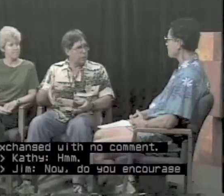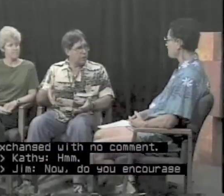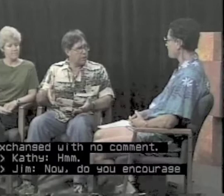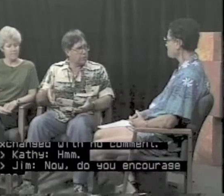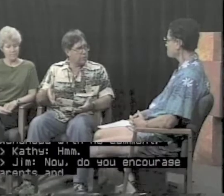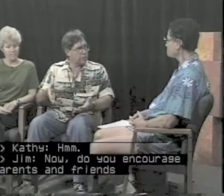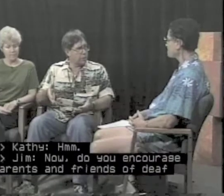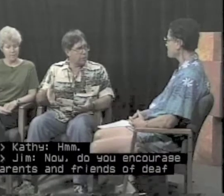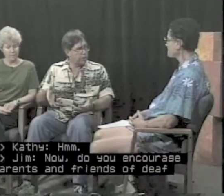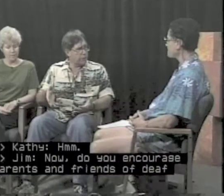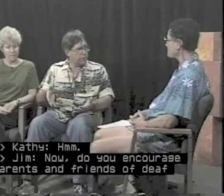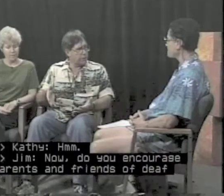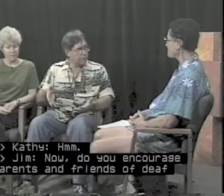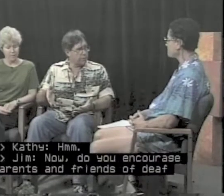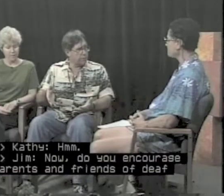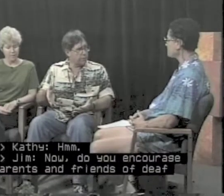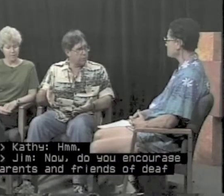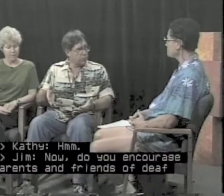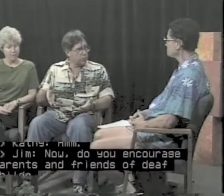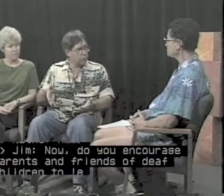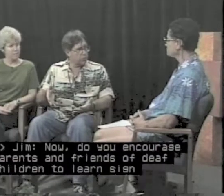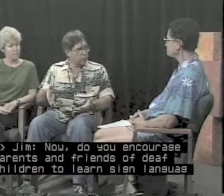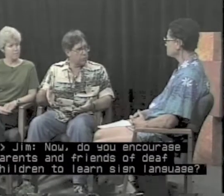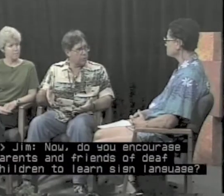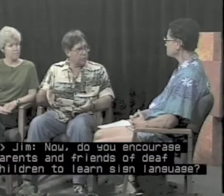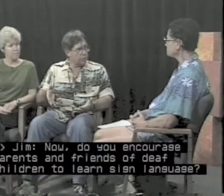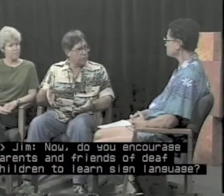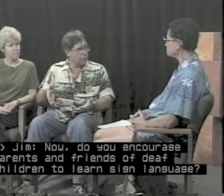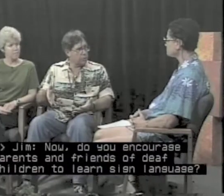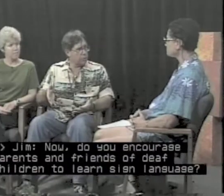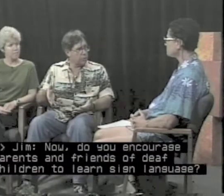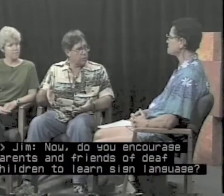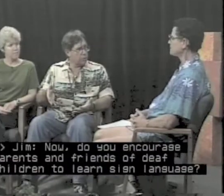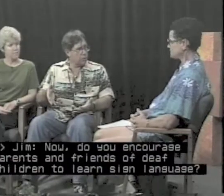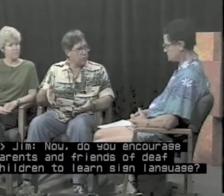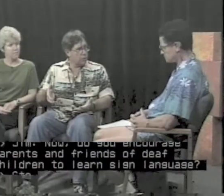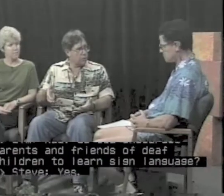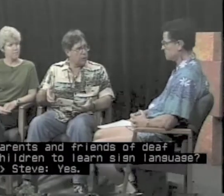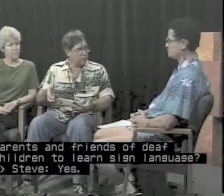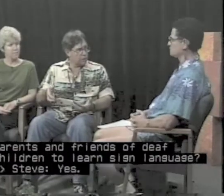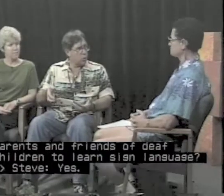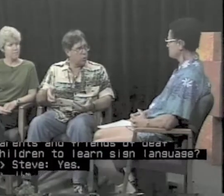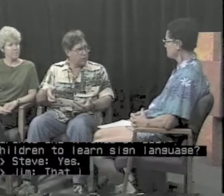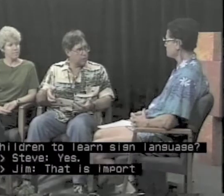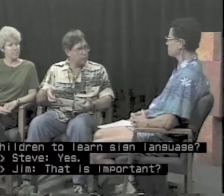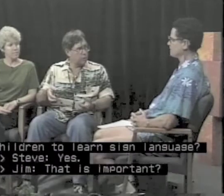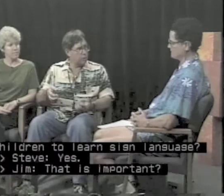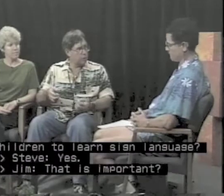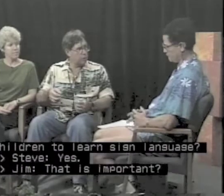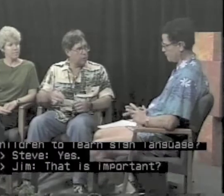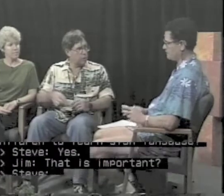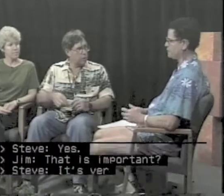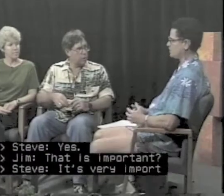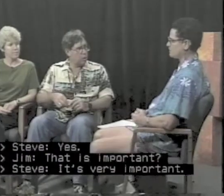parents and friends of deaf children to learn sign language? Yes. That is important. Yes. Very important.